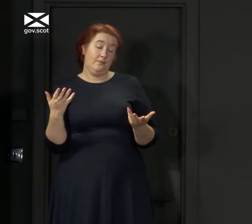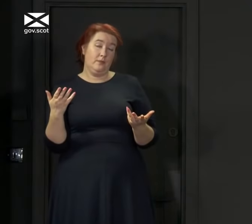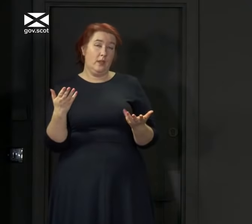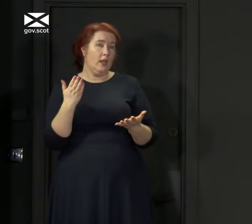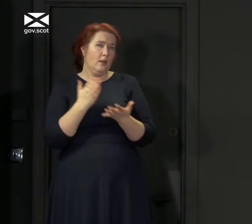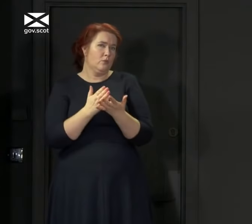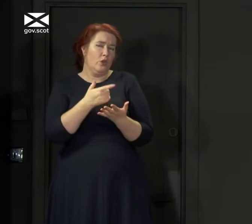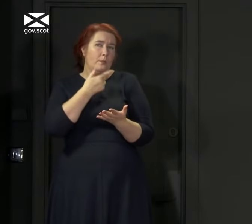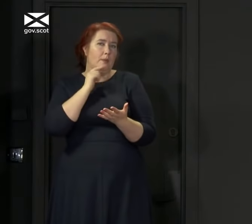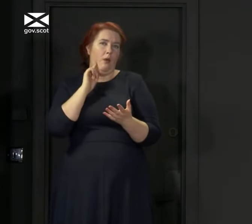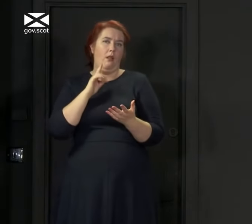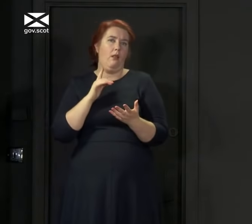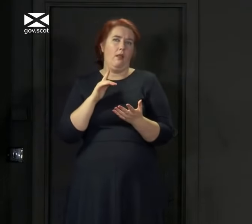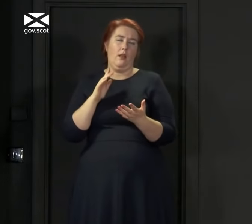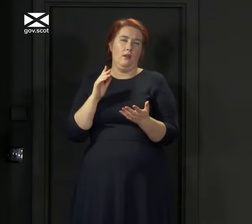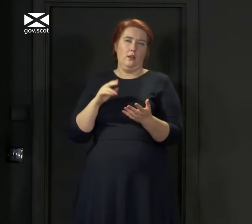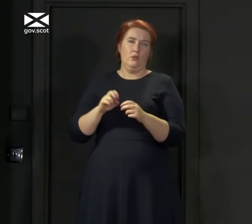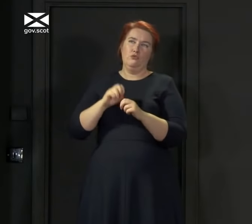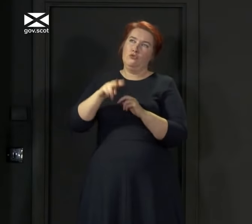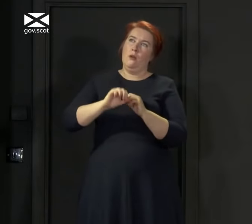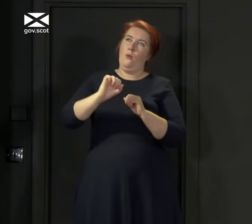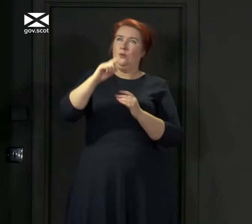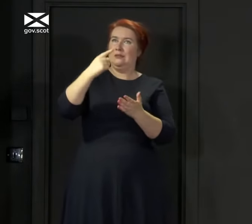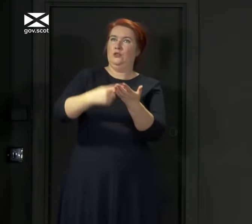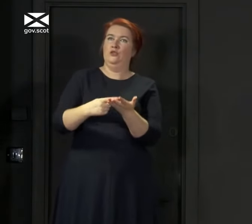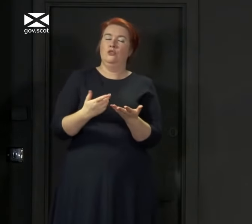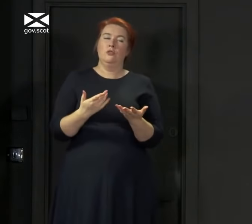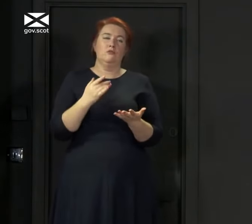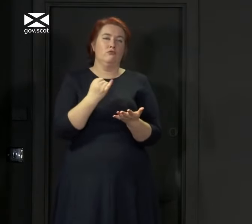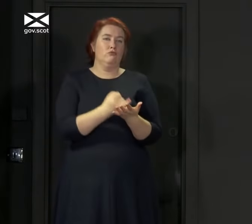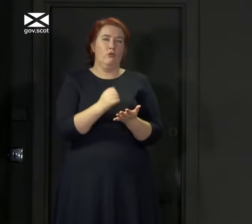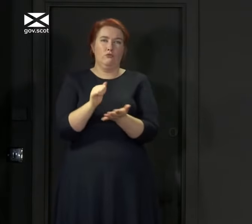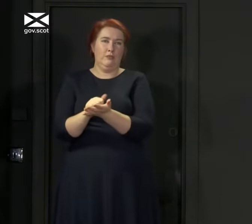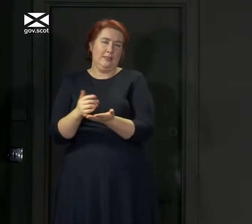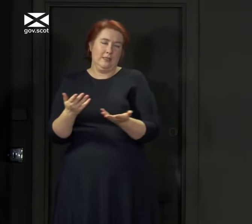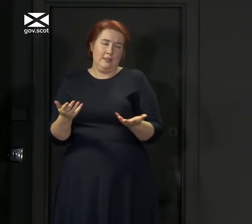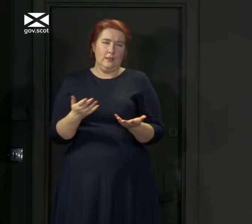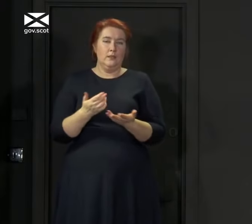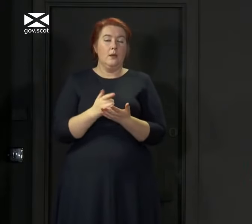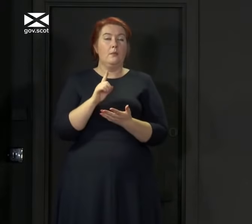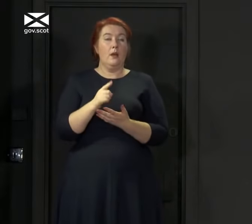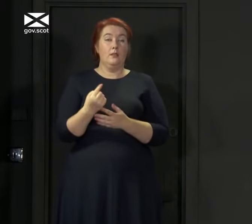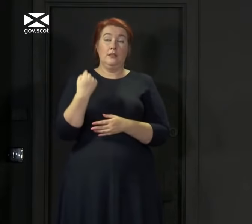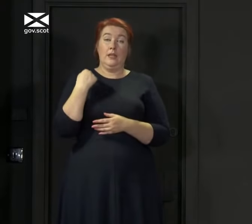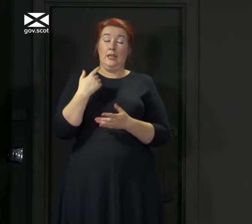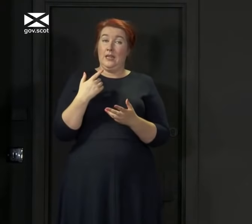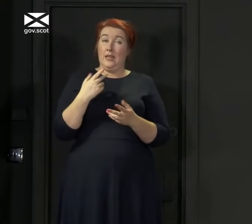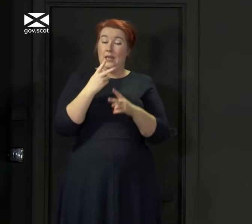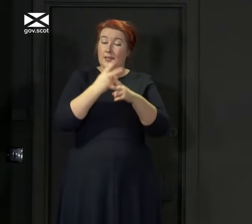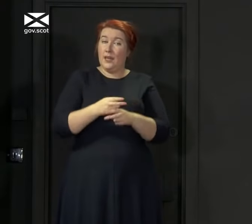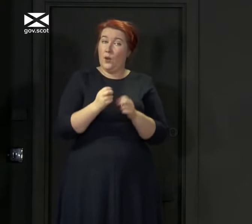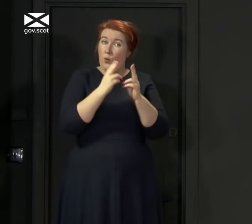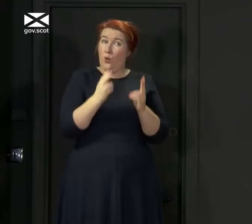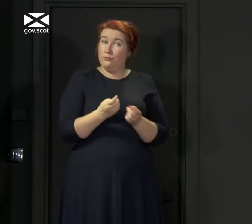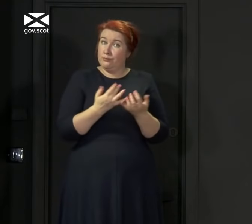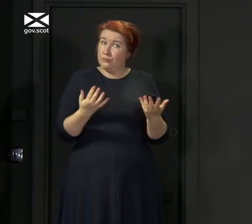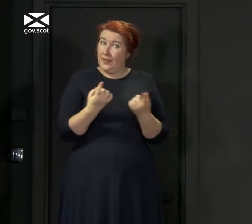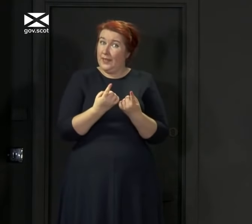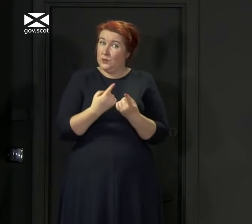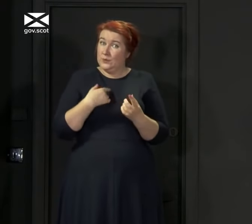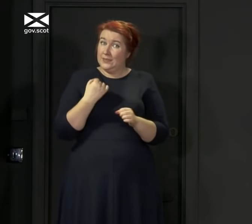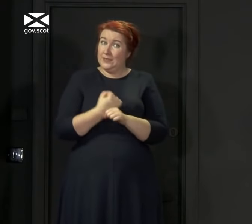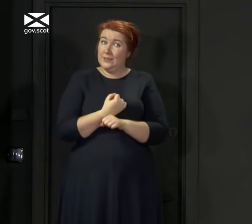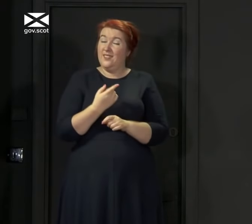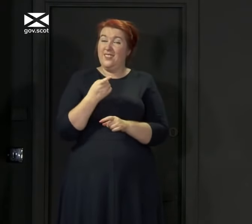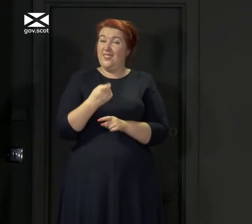reach conclusions on whether these things are right or wrong. But many of the things we did in care homes were in line